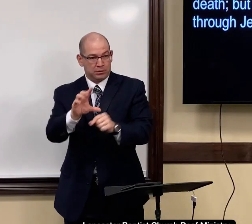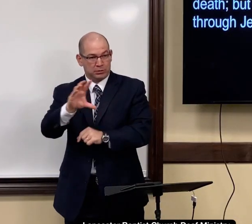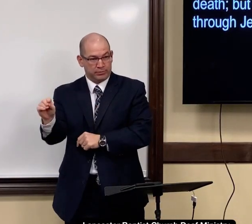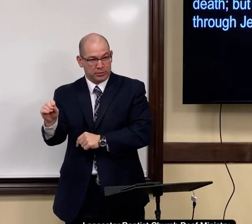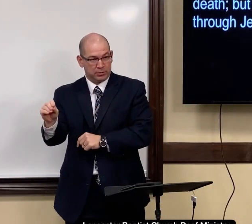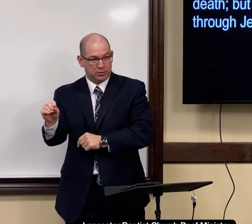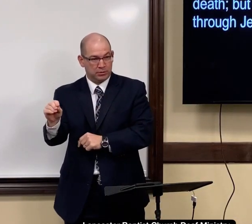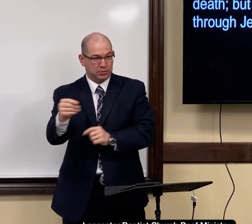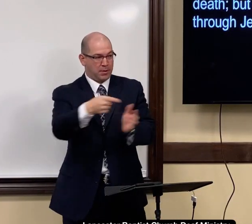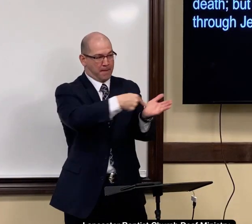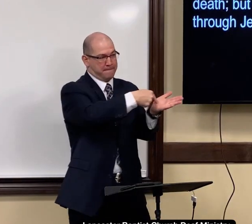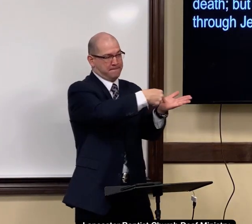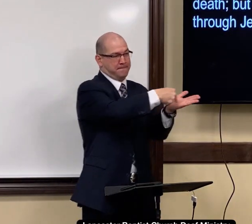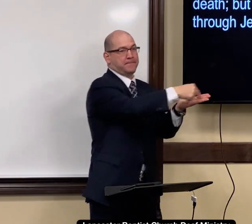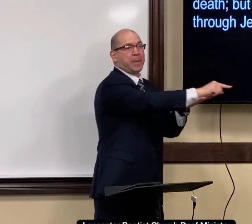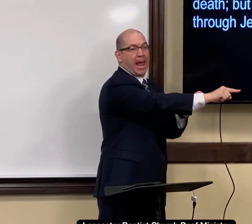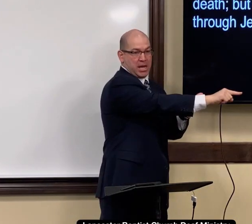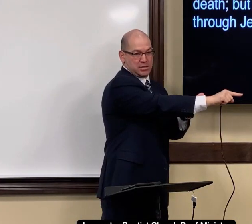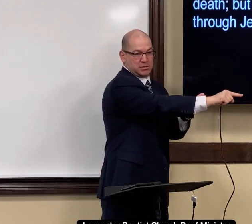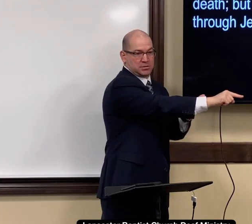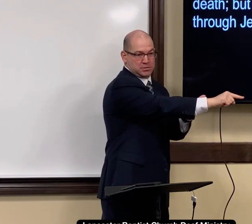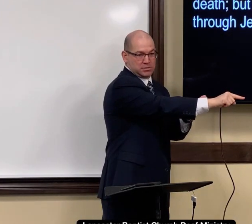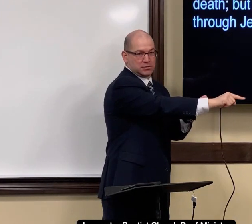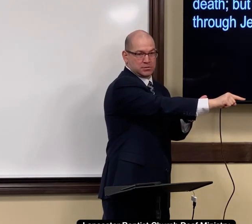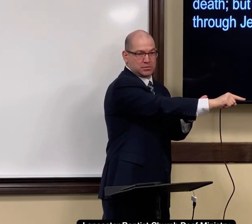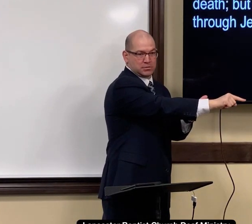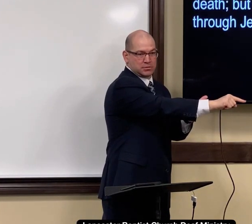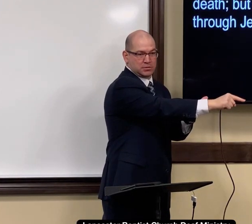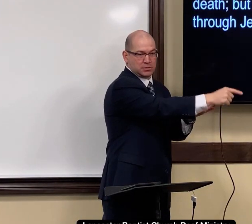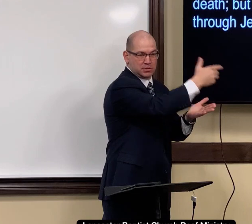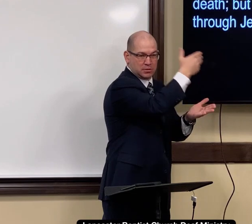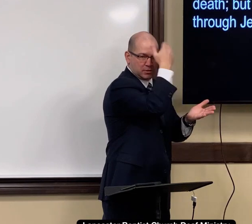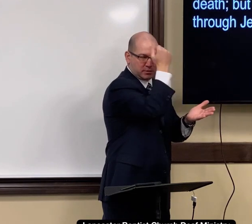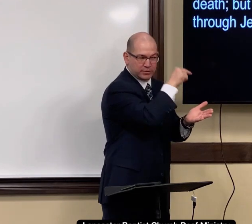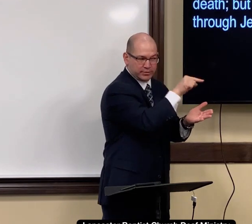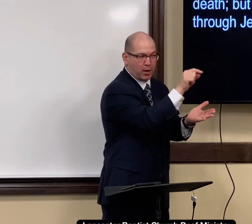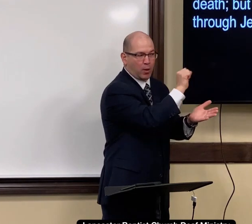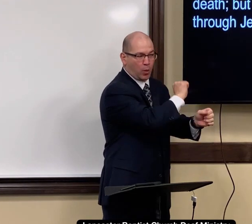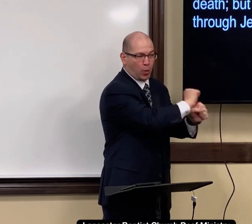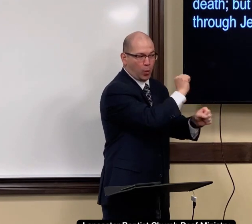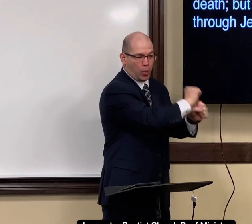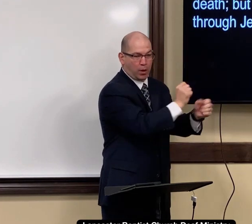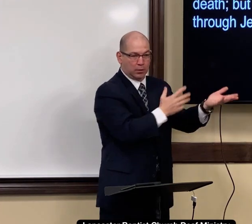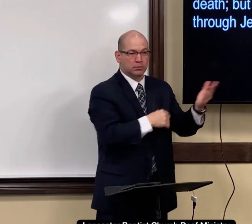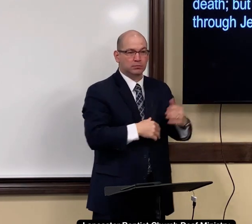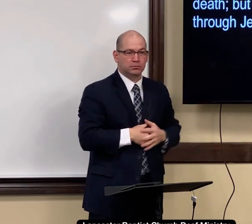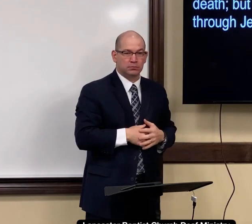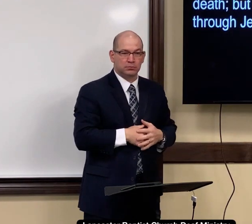And the McDonald's company will pay them because they work there.